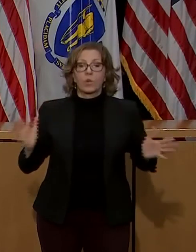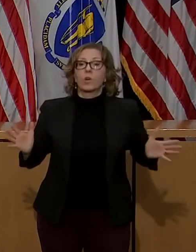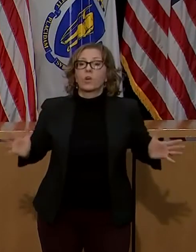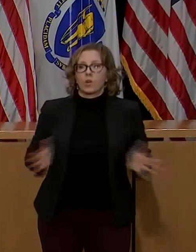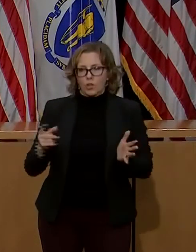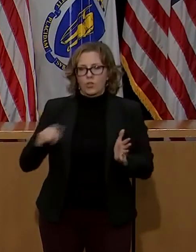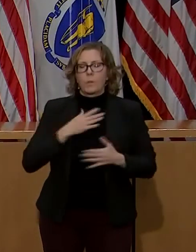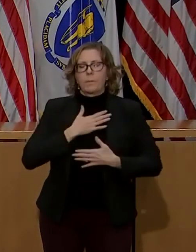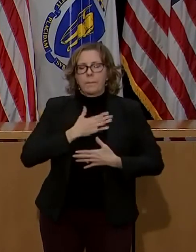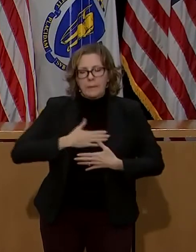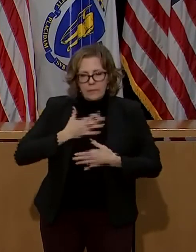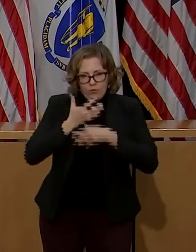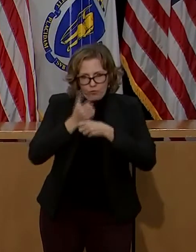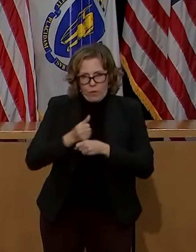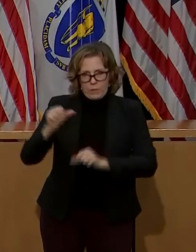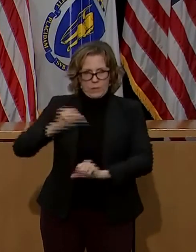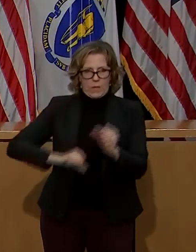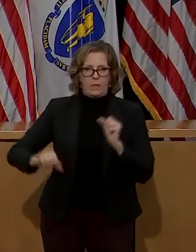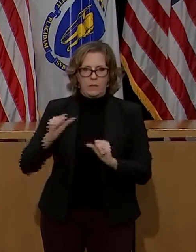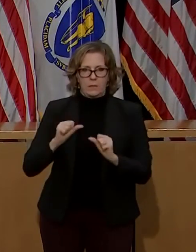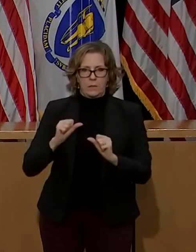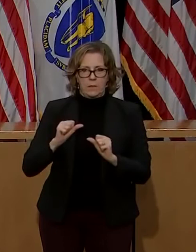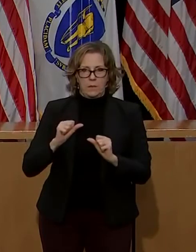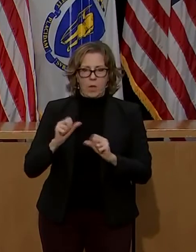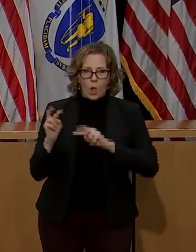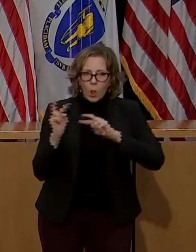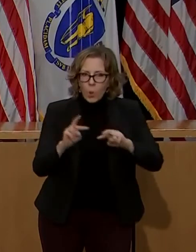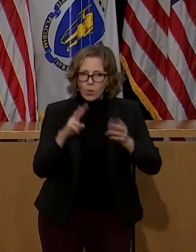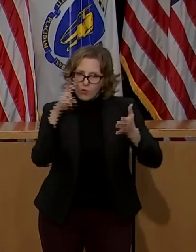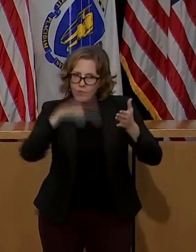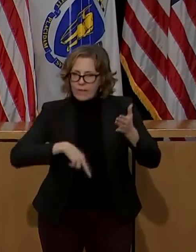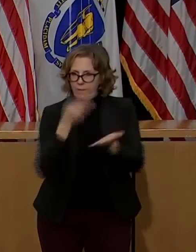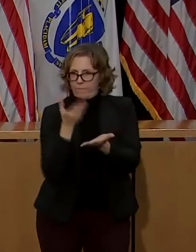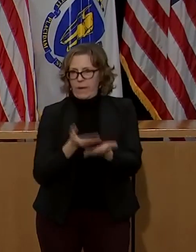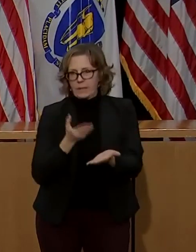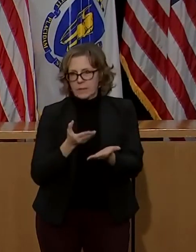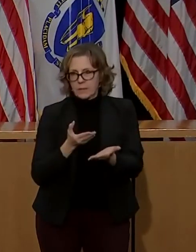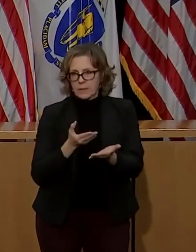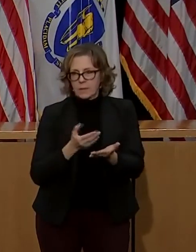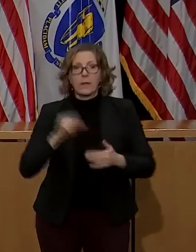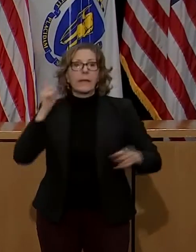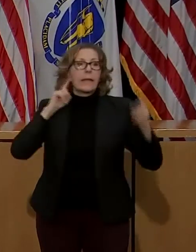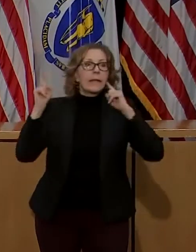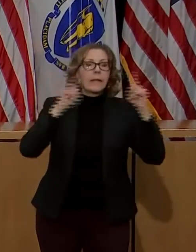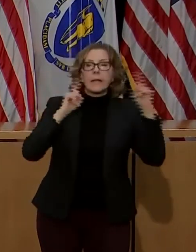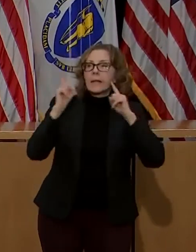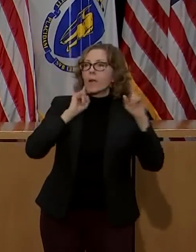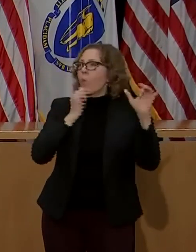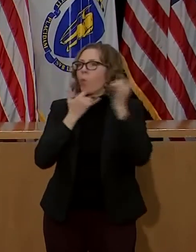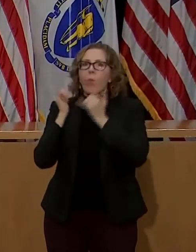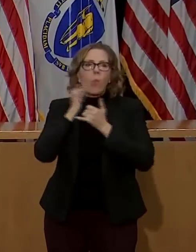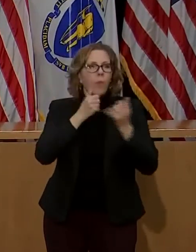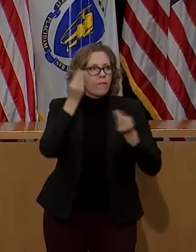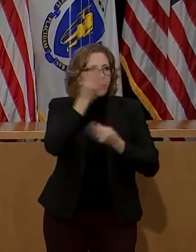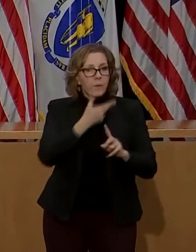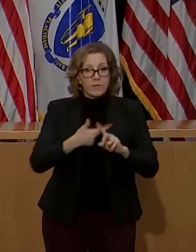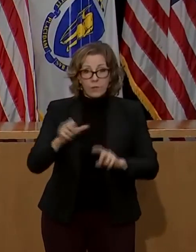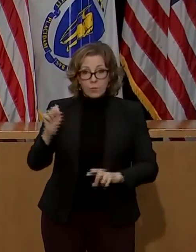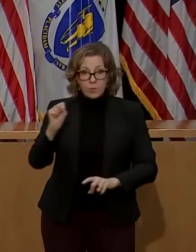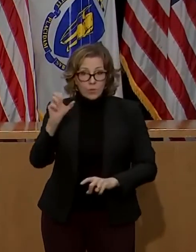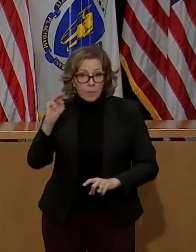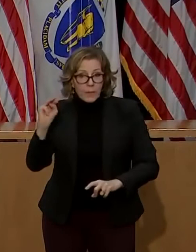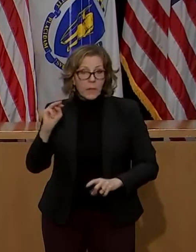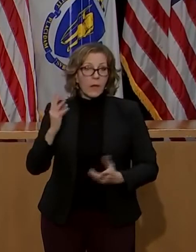trust the science, to get the facts, to not trust the misinformation that they get on social media and that they